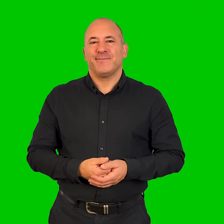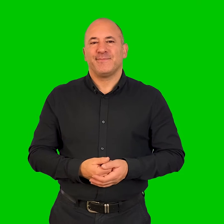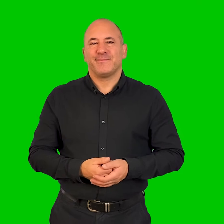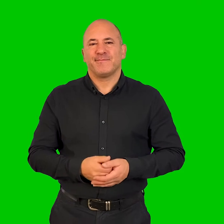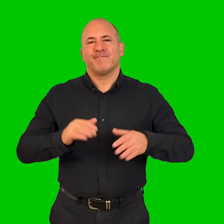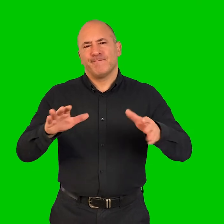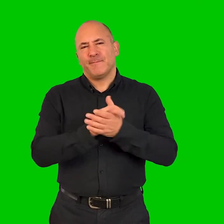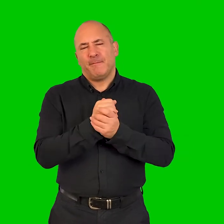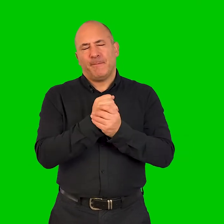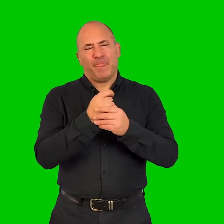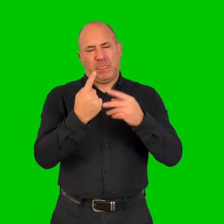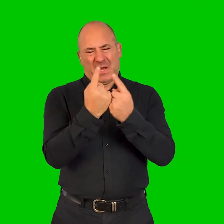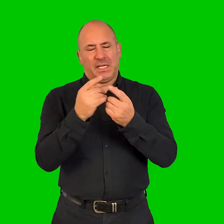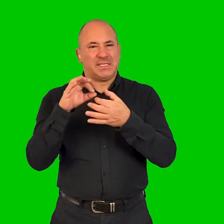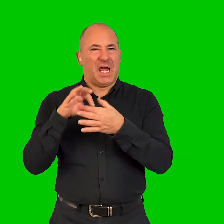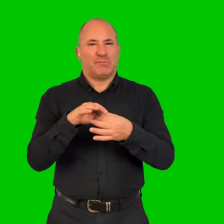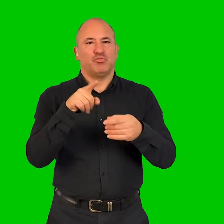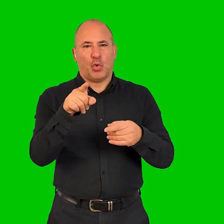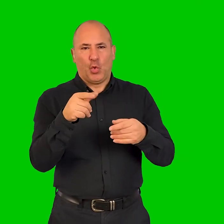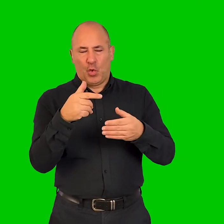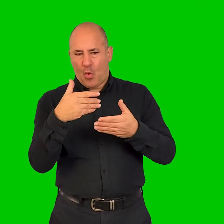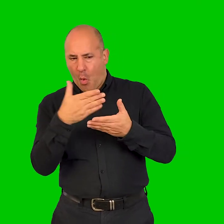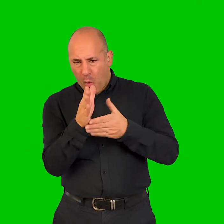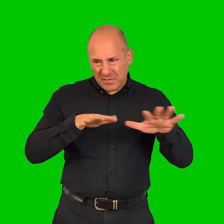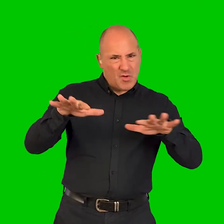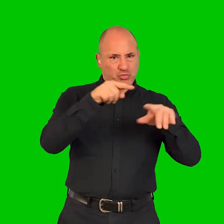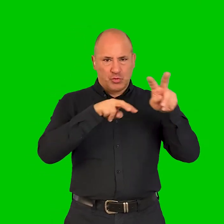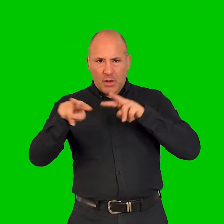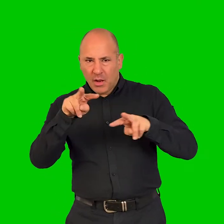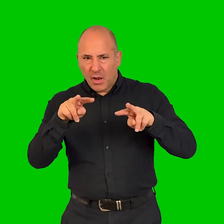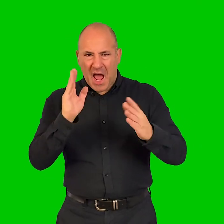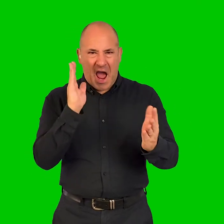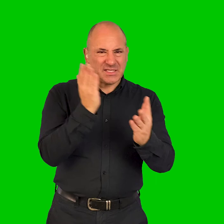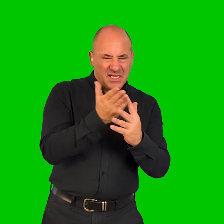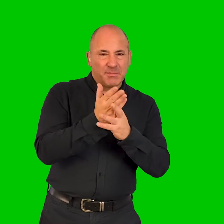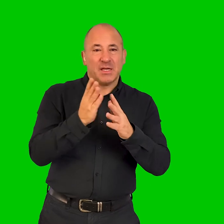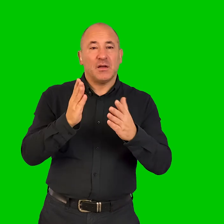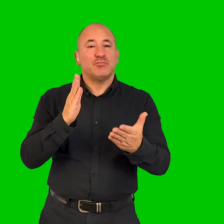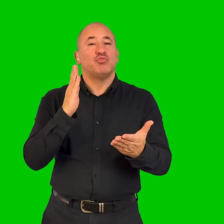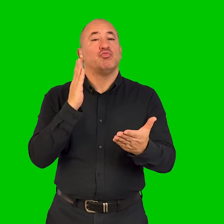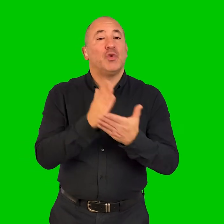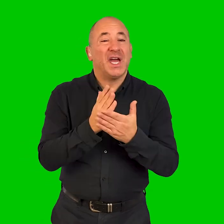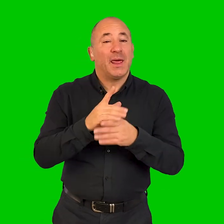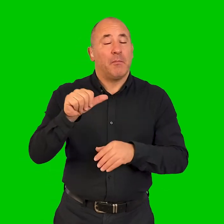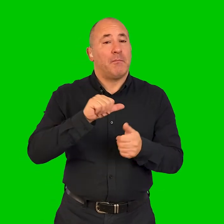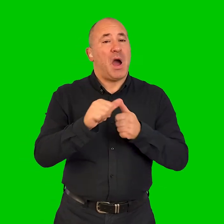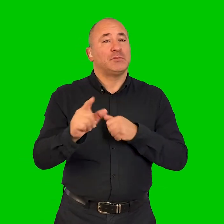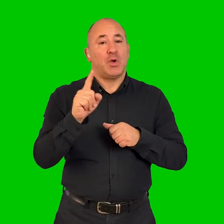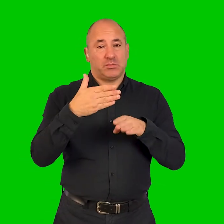I'm trying to insist on events, stuff in terms of orientation